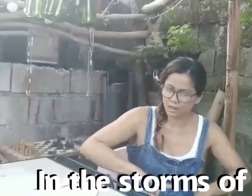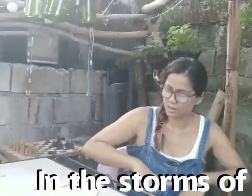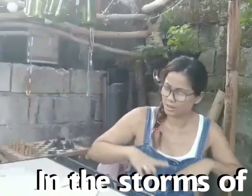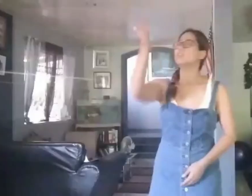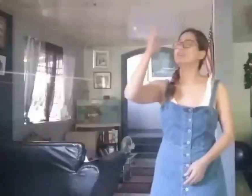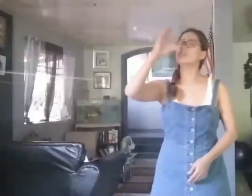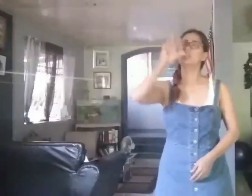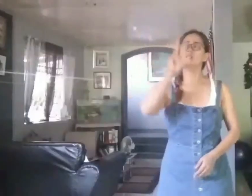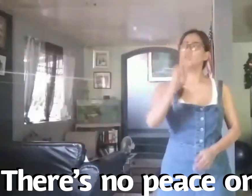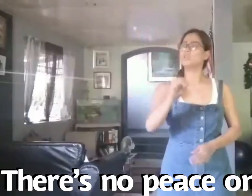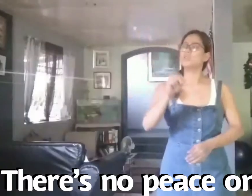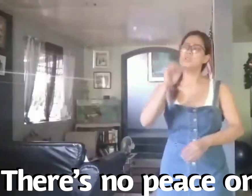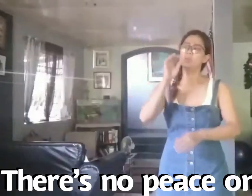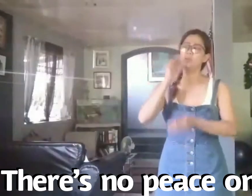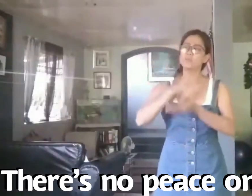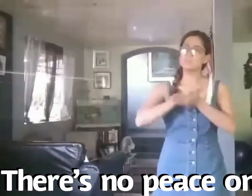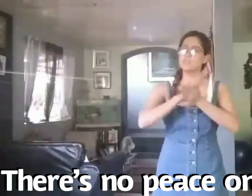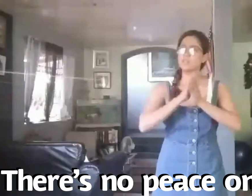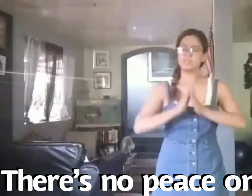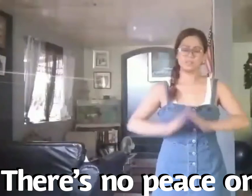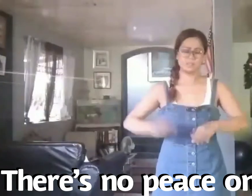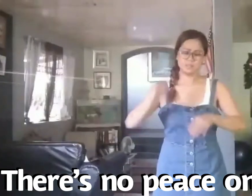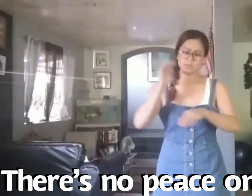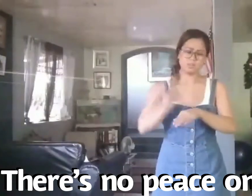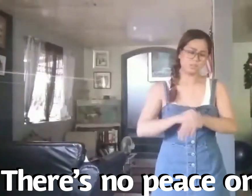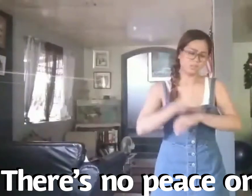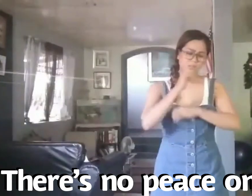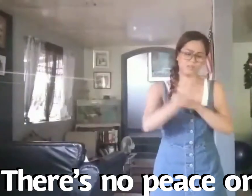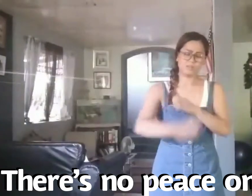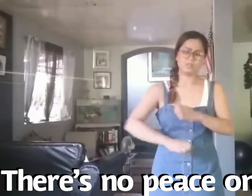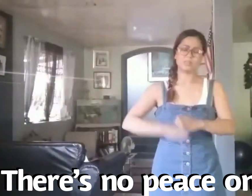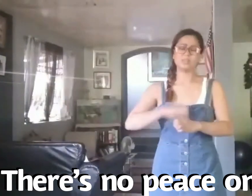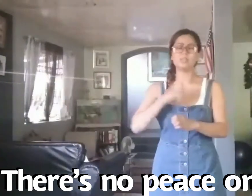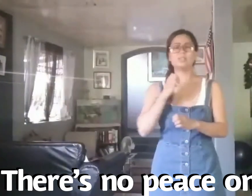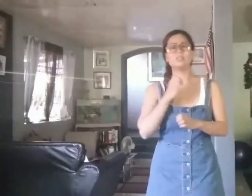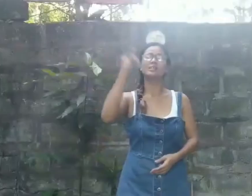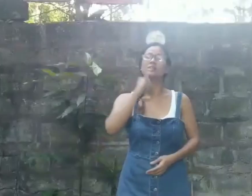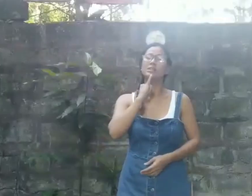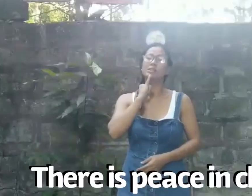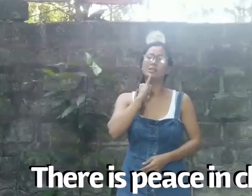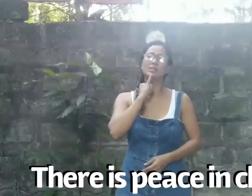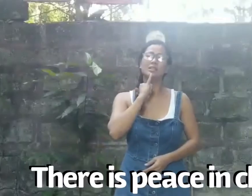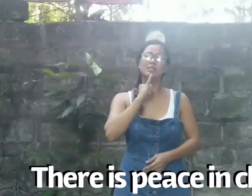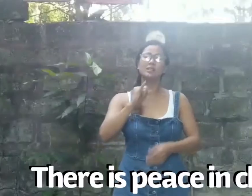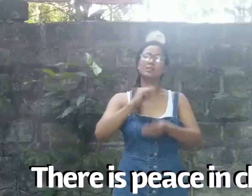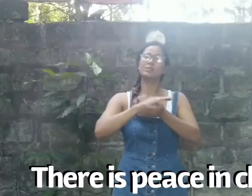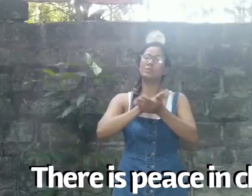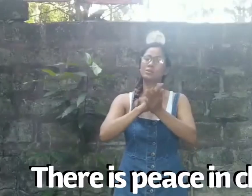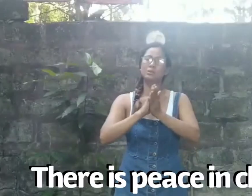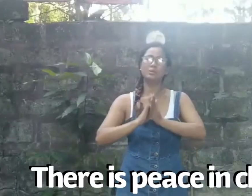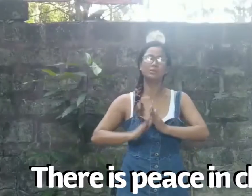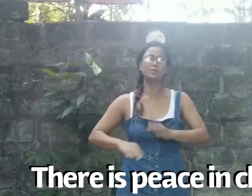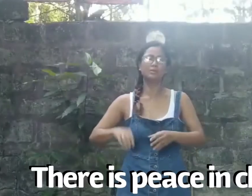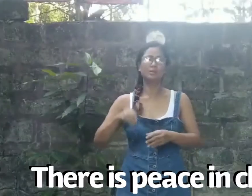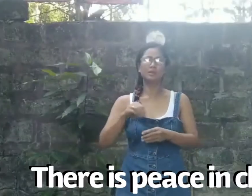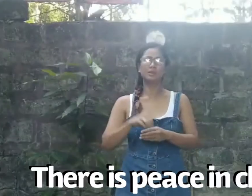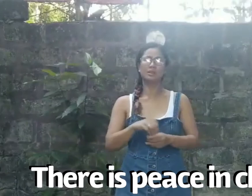life there's no peace on earth There is peace in Christ He